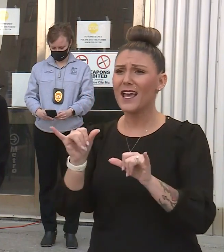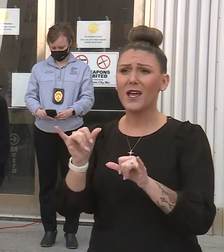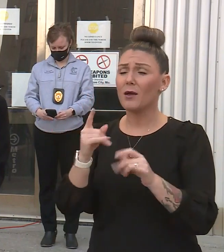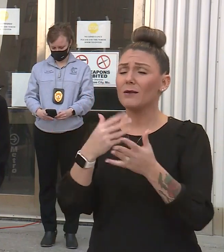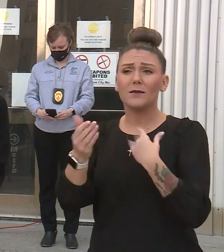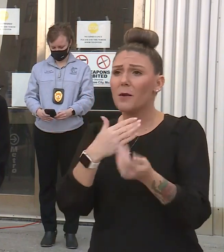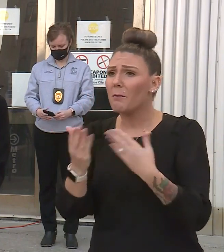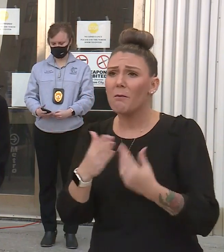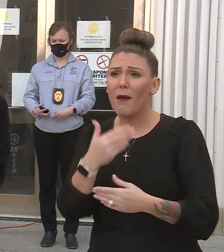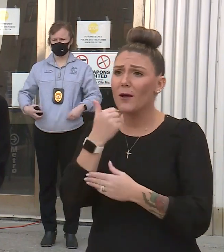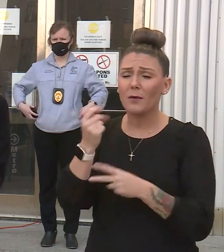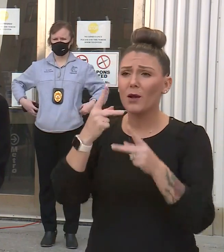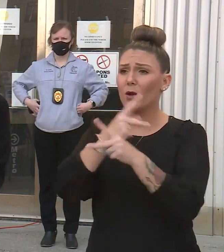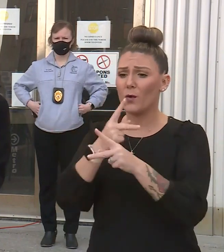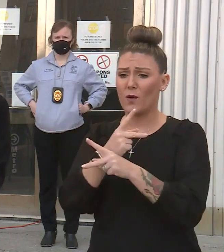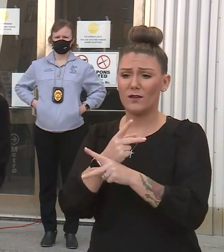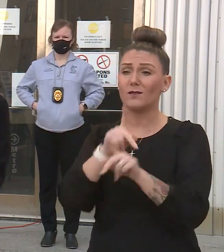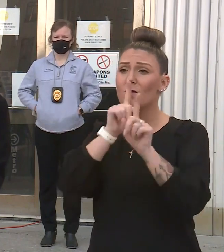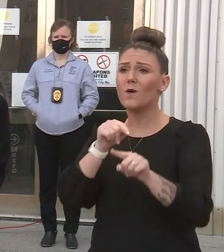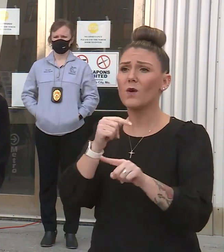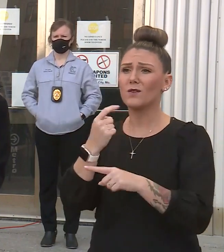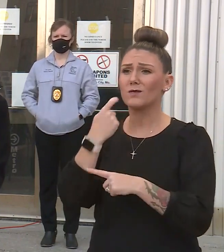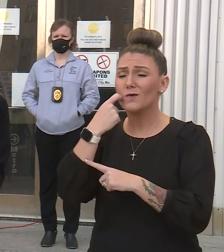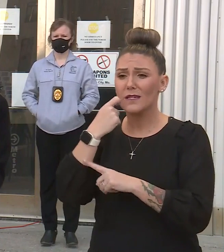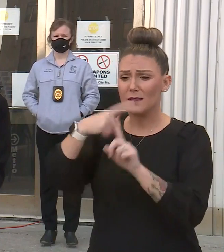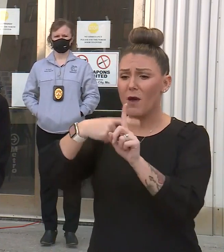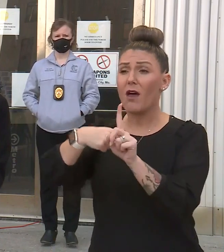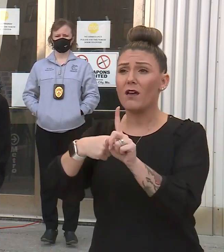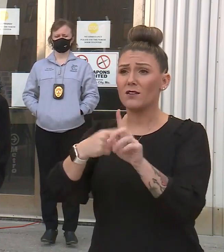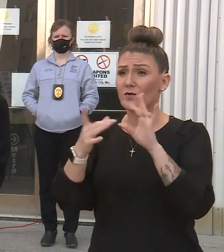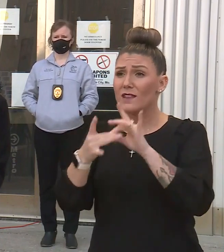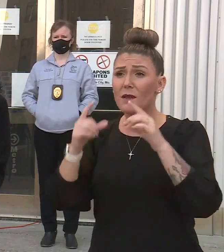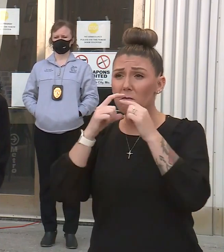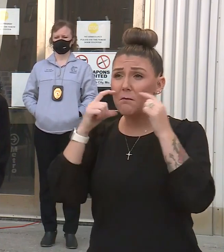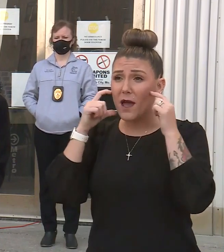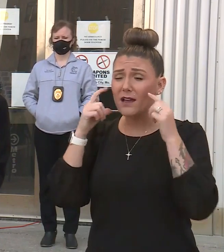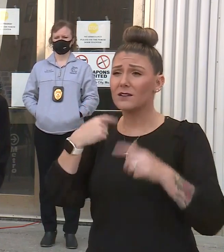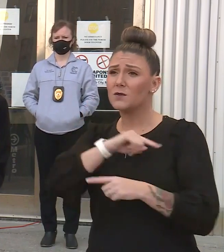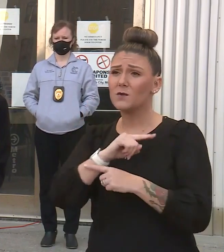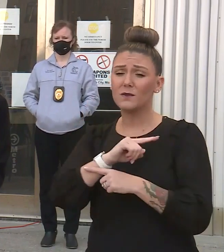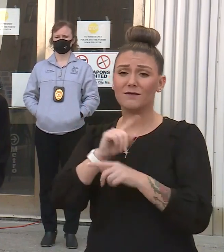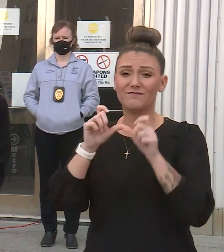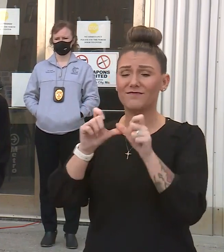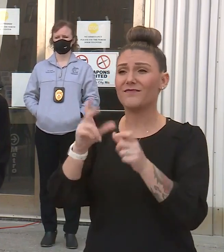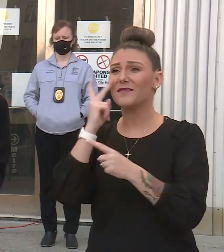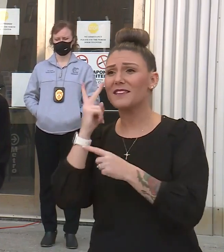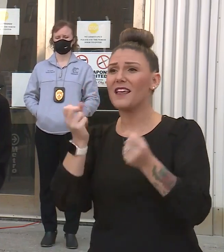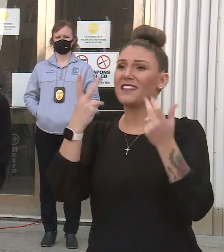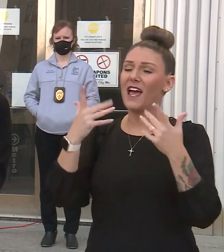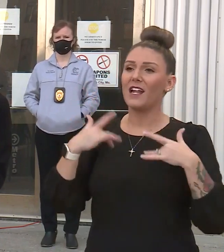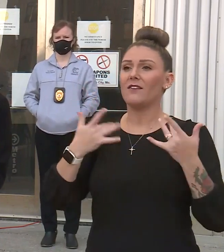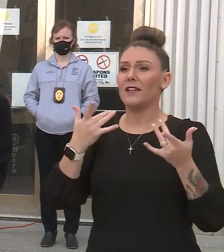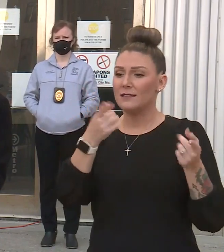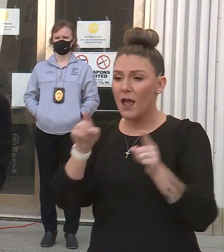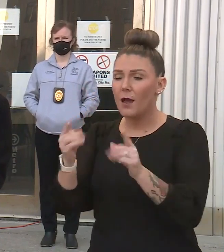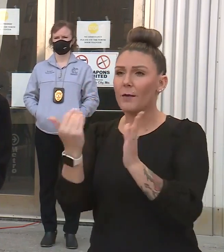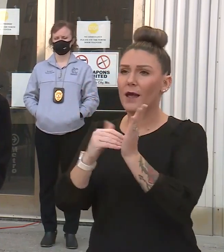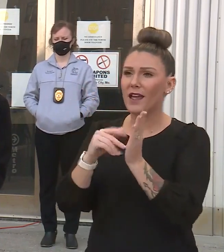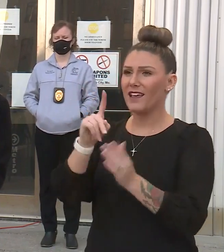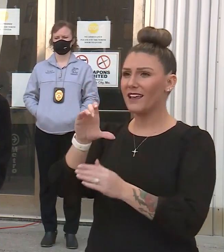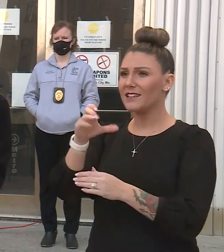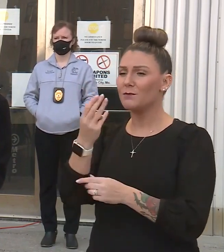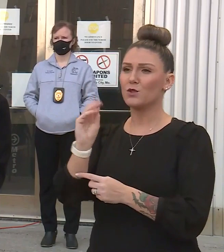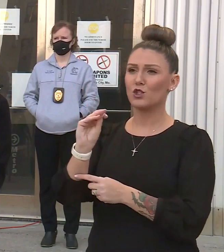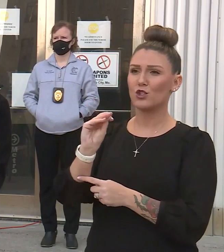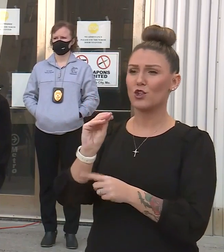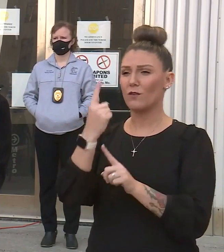or worse, despite the orders we've had for recent months relating to masks, we've continued to see a lot of the same events happen again. In Kansas City, Missouri, for